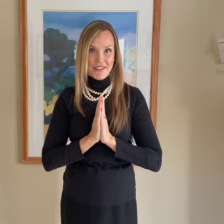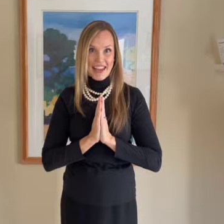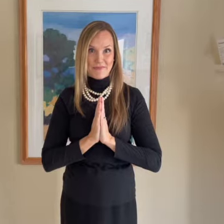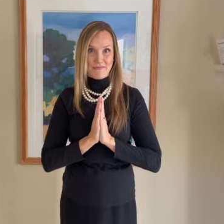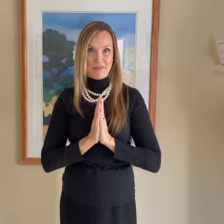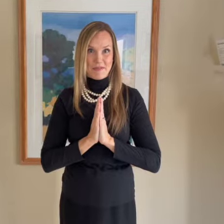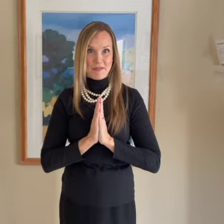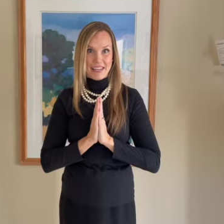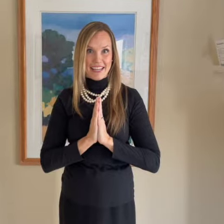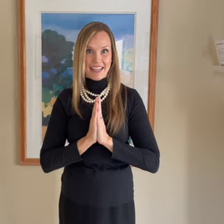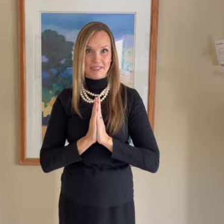from the beginning.